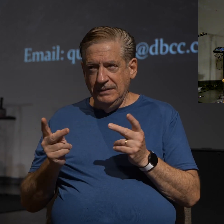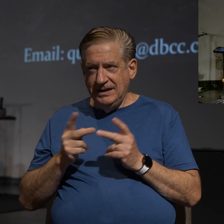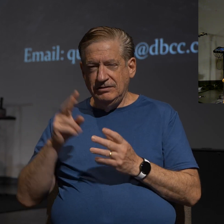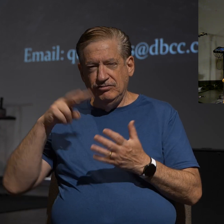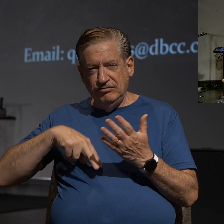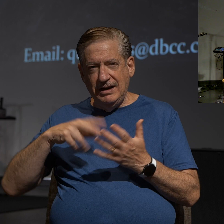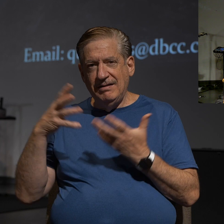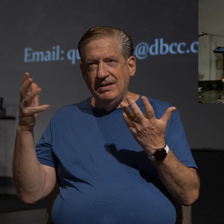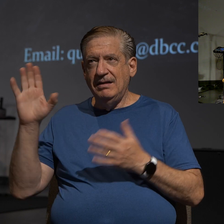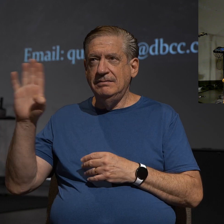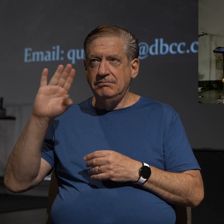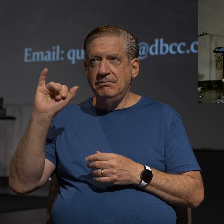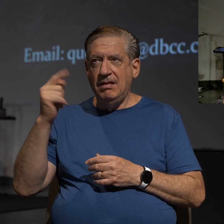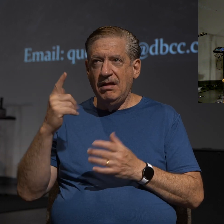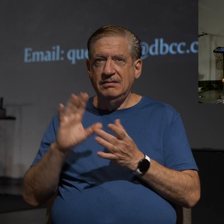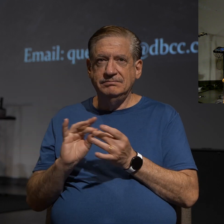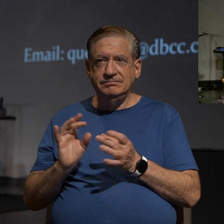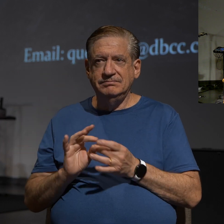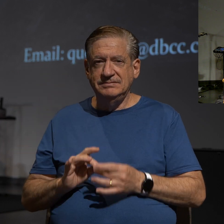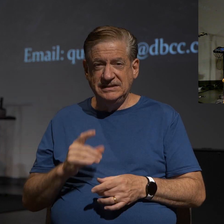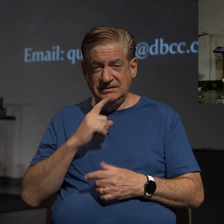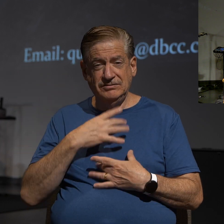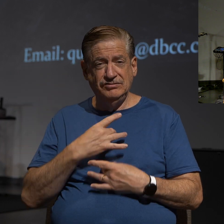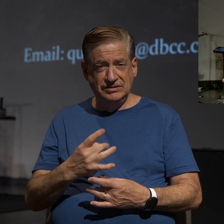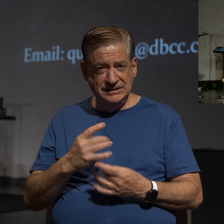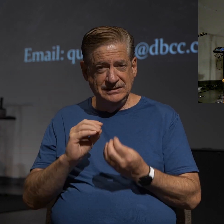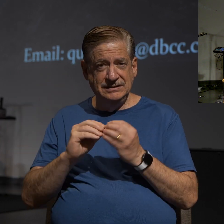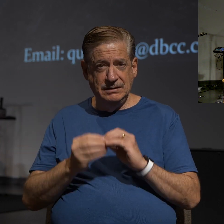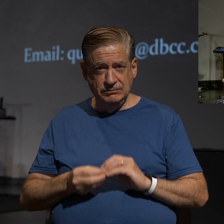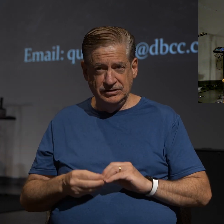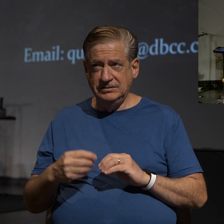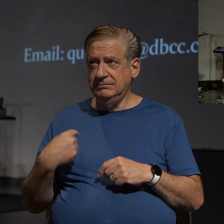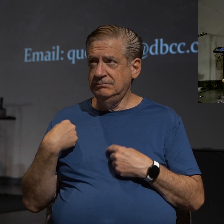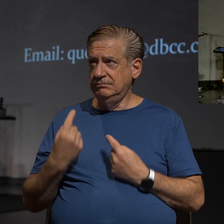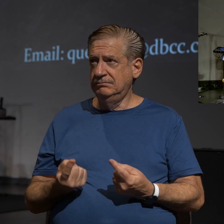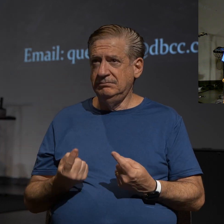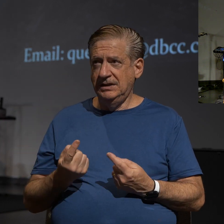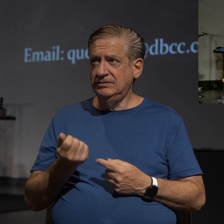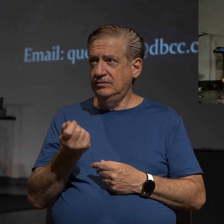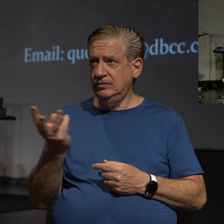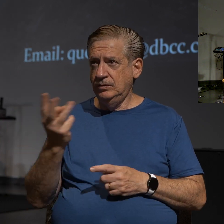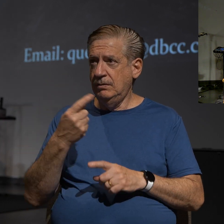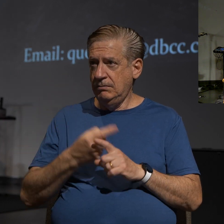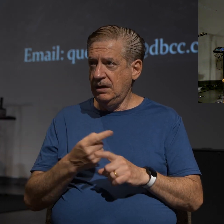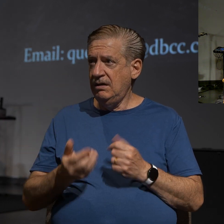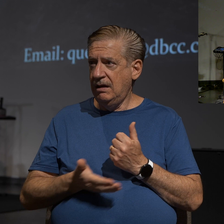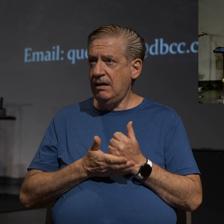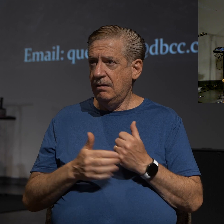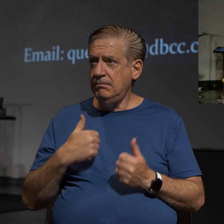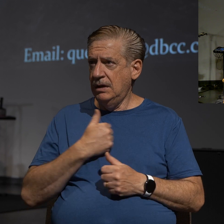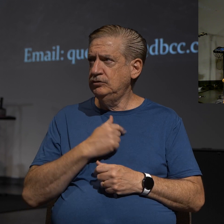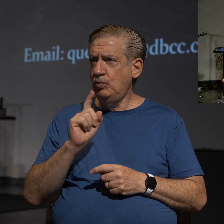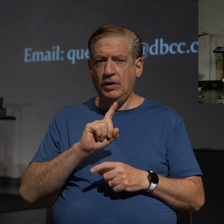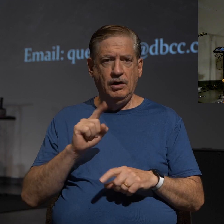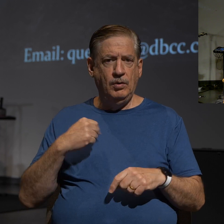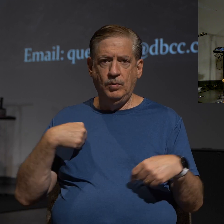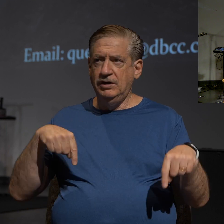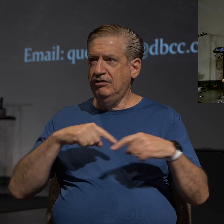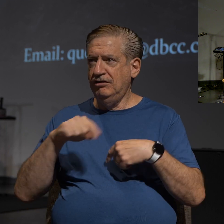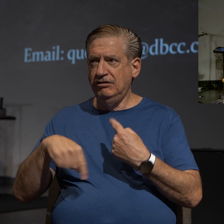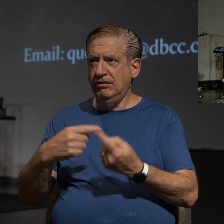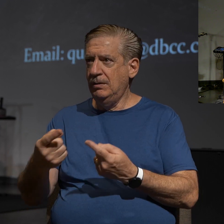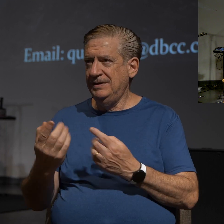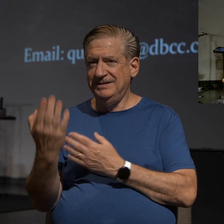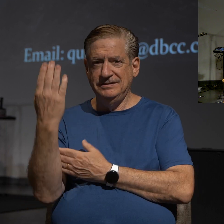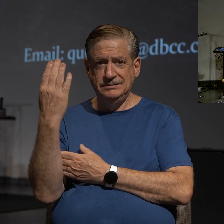and just some really interesting numbers that are coming out in the last few months that I think will help us in where we're going this morning.